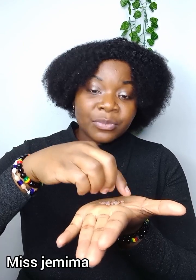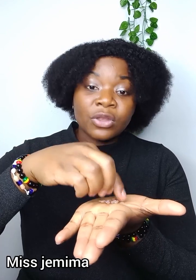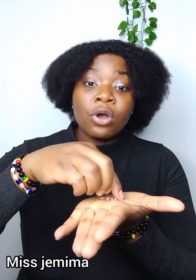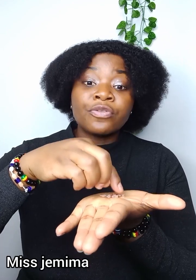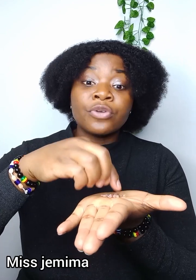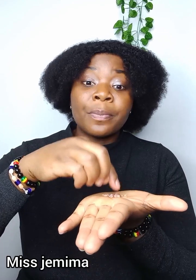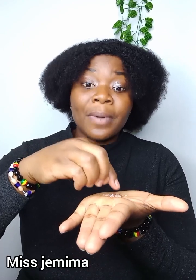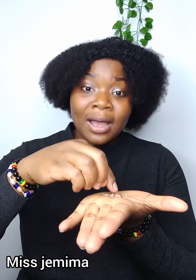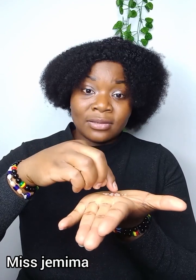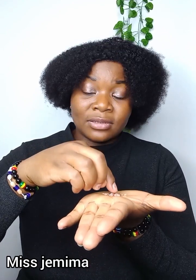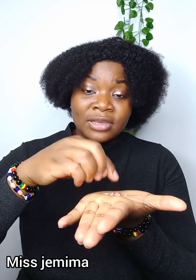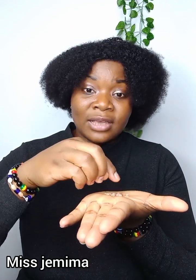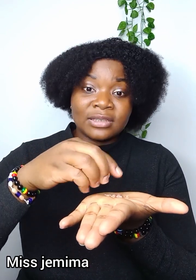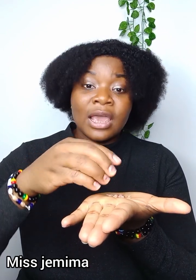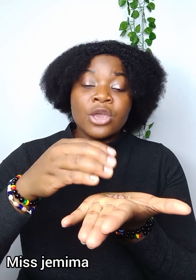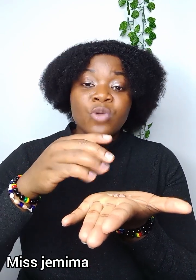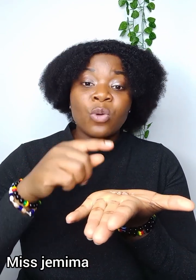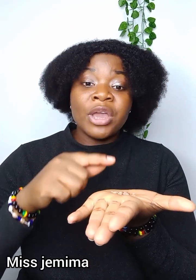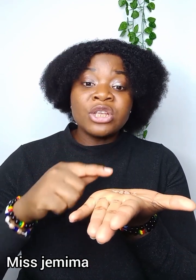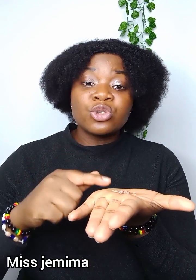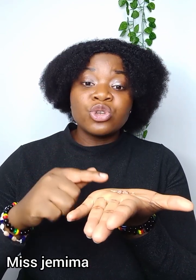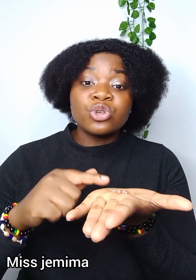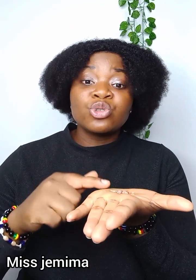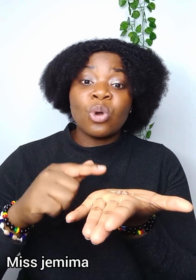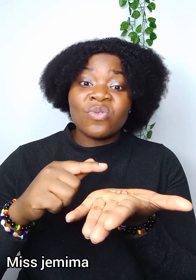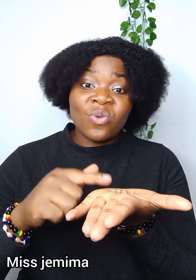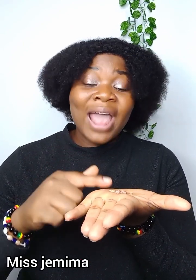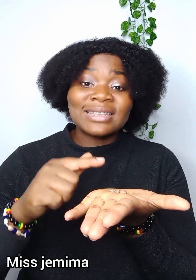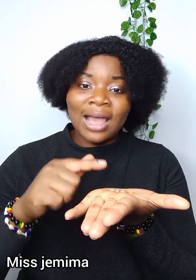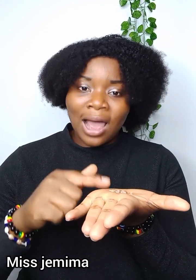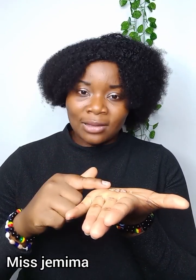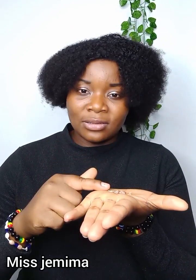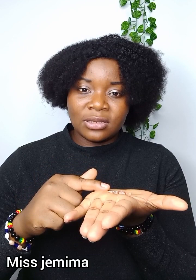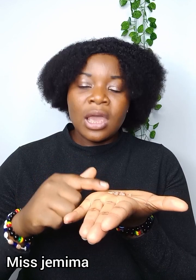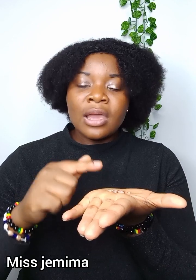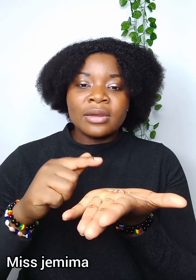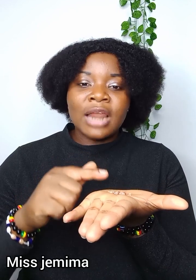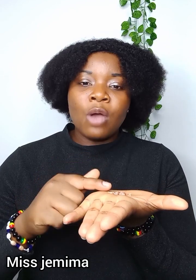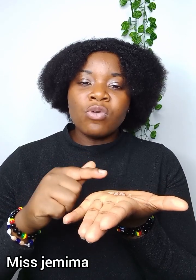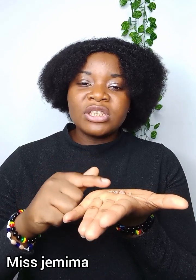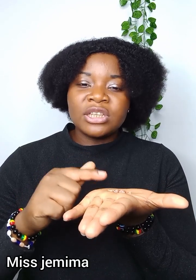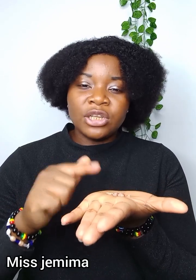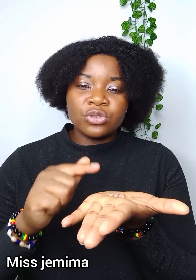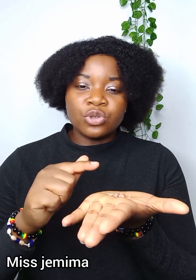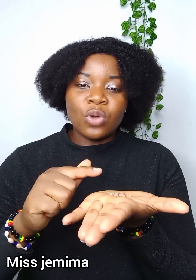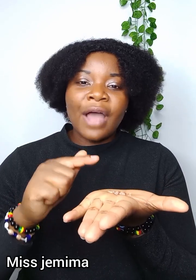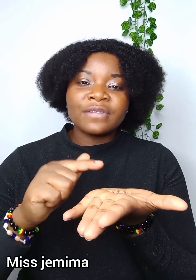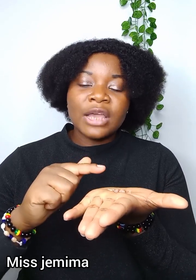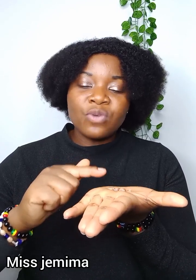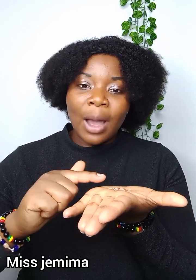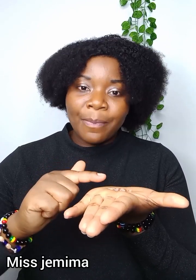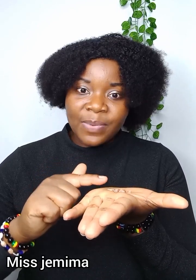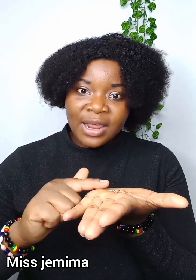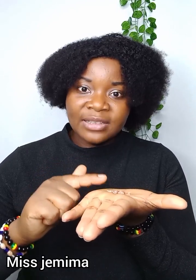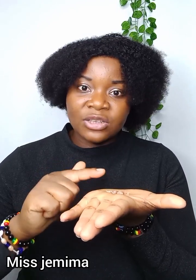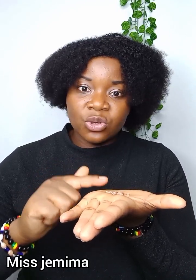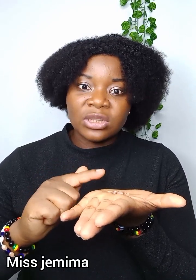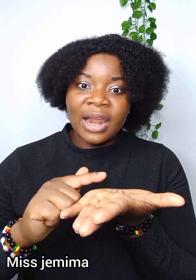of your pants yes you are going to use your right hand now what you need to do after you have played the salt like